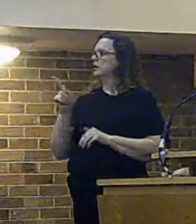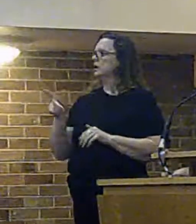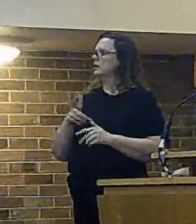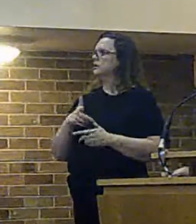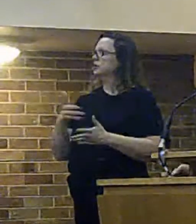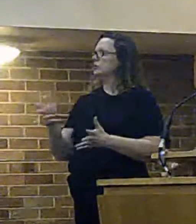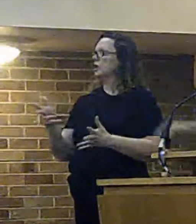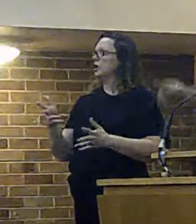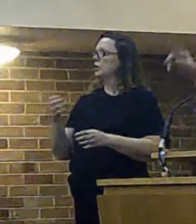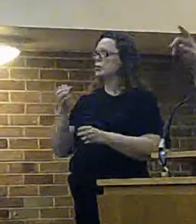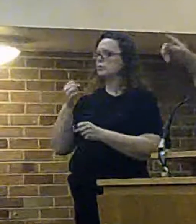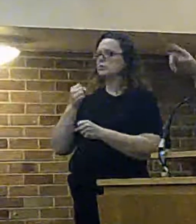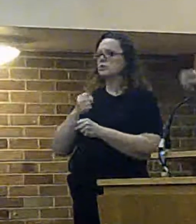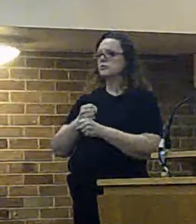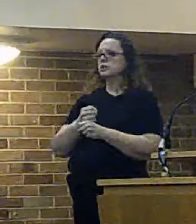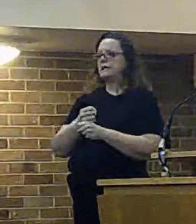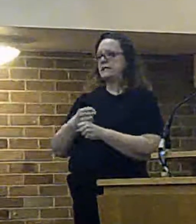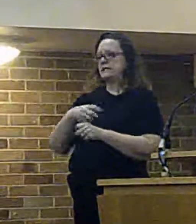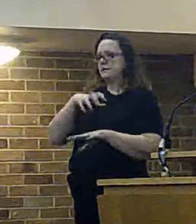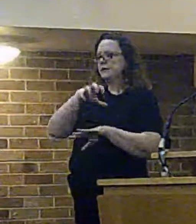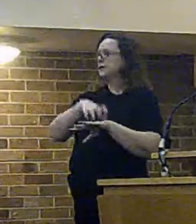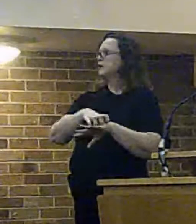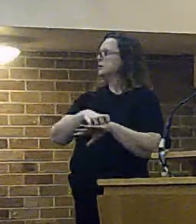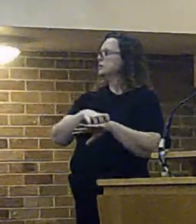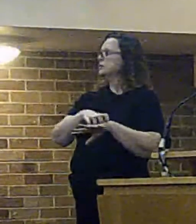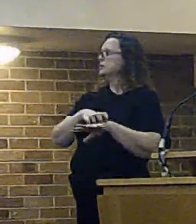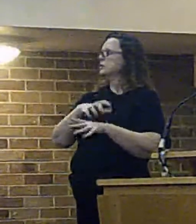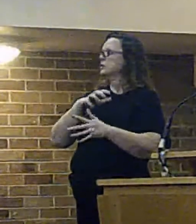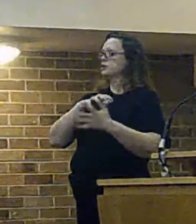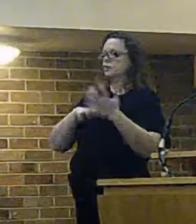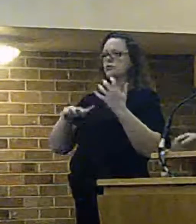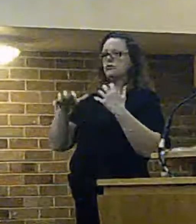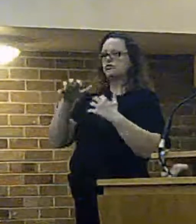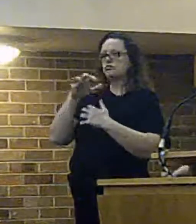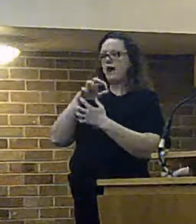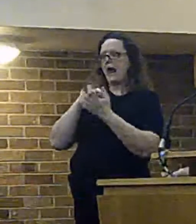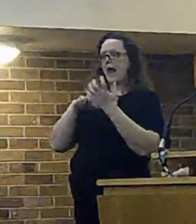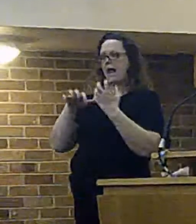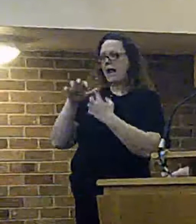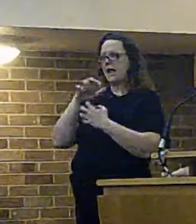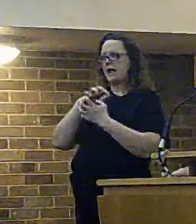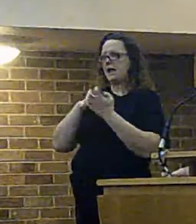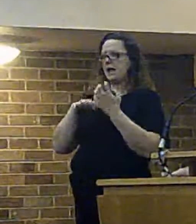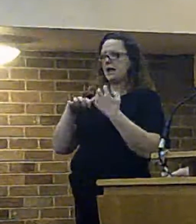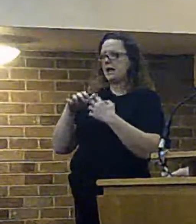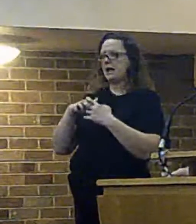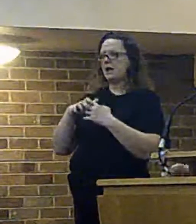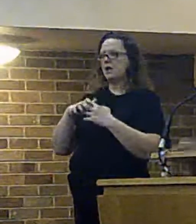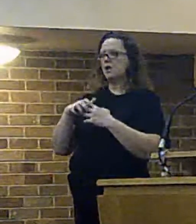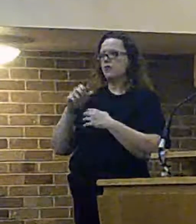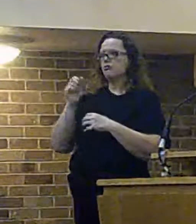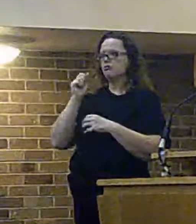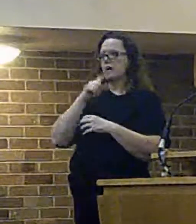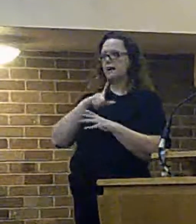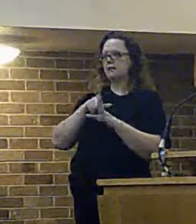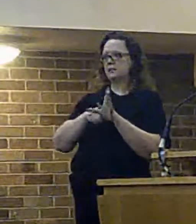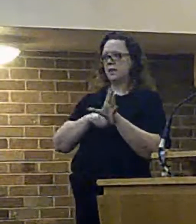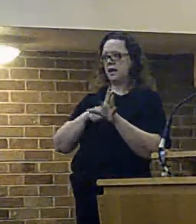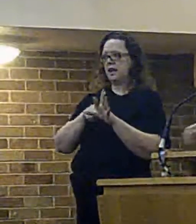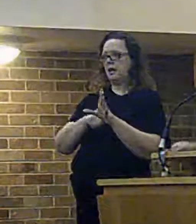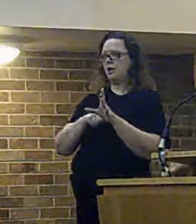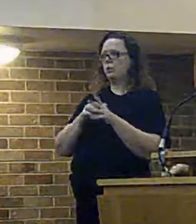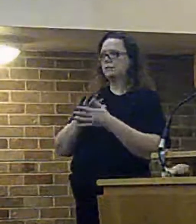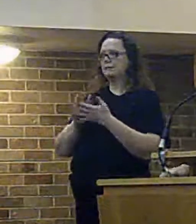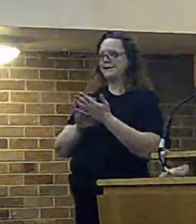the greezeby station and what you can see is the gray and the there's just as there's less red and yellow so what it means is the